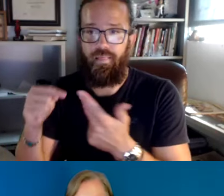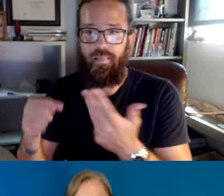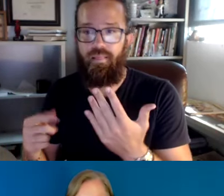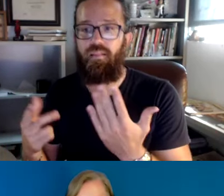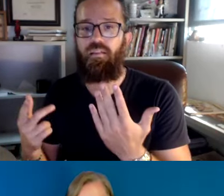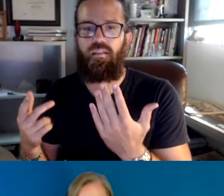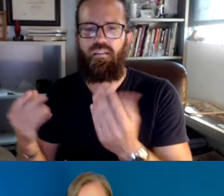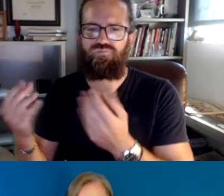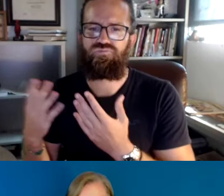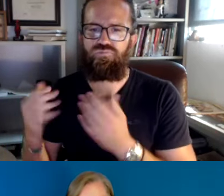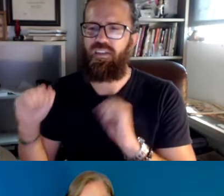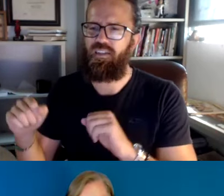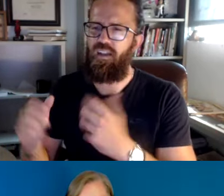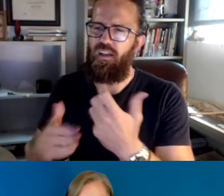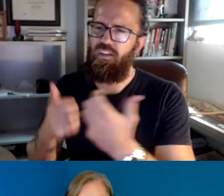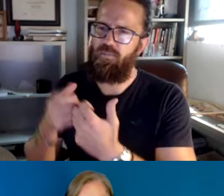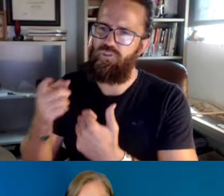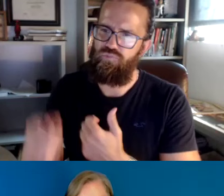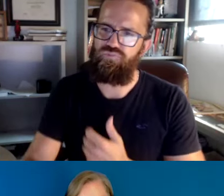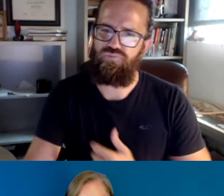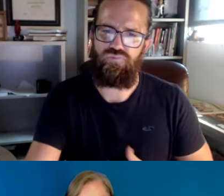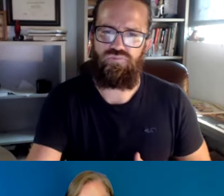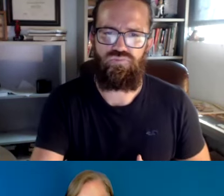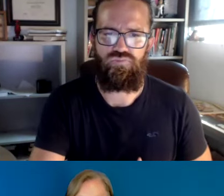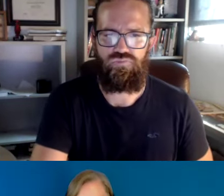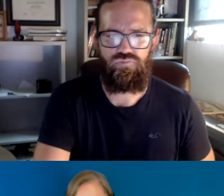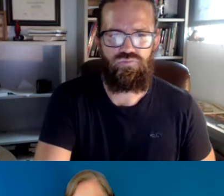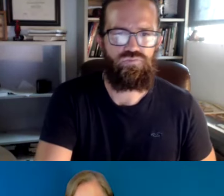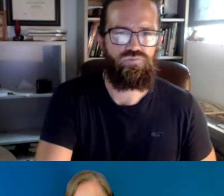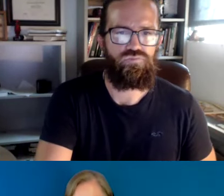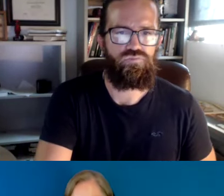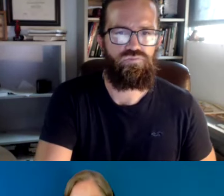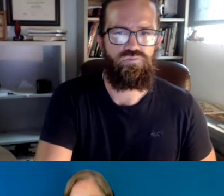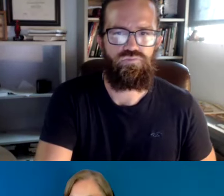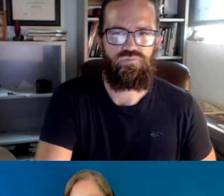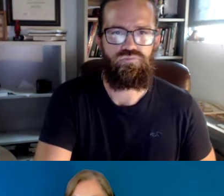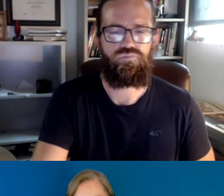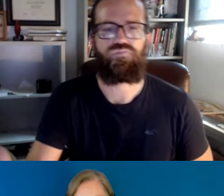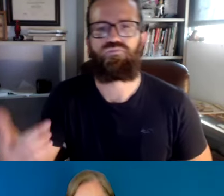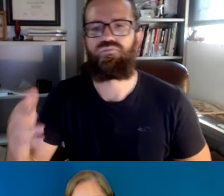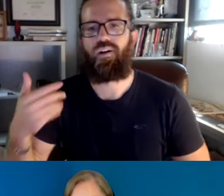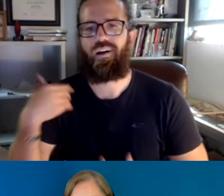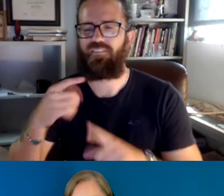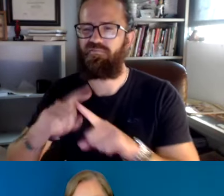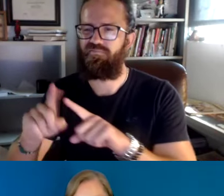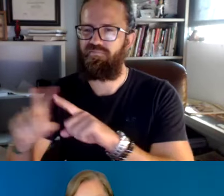If there's any medical situations or conditions. Please let me know so I can accommodate you.